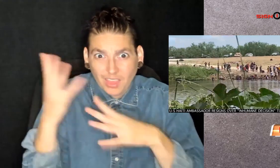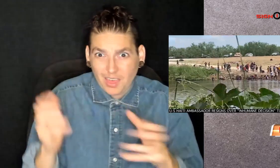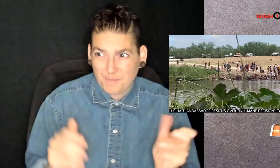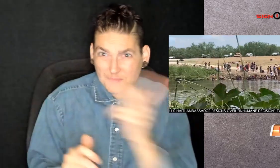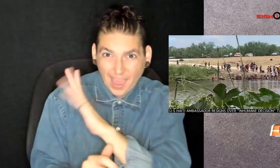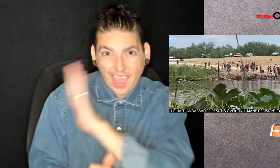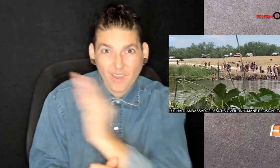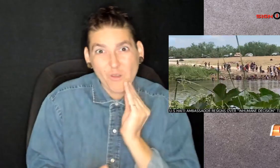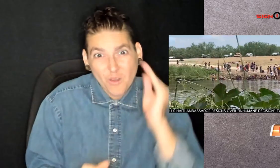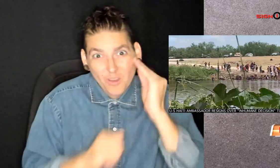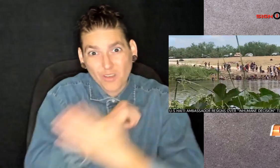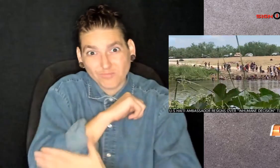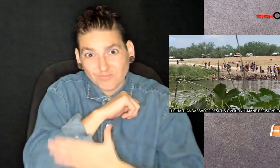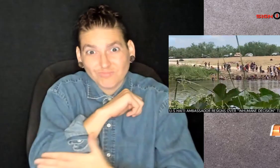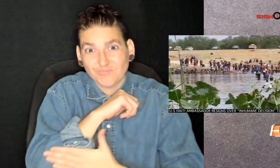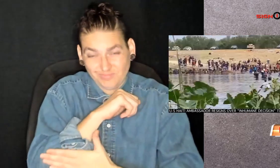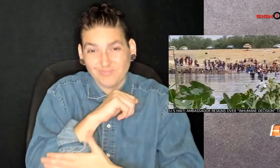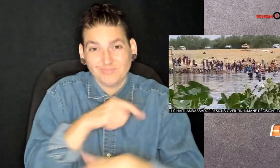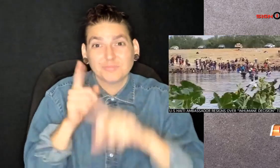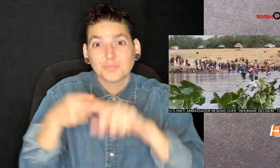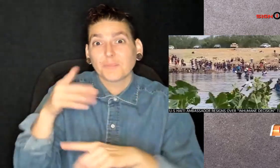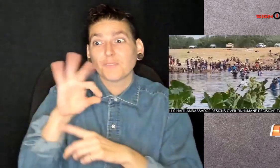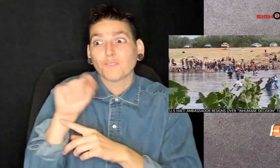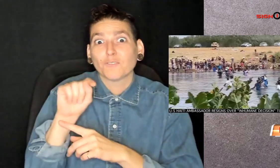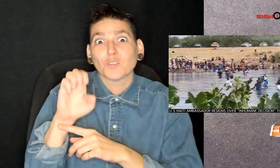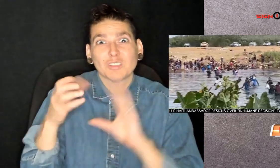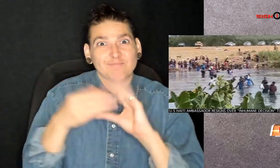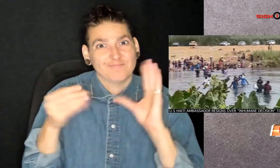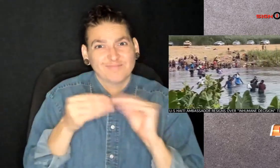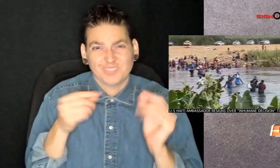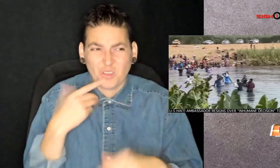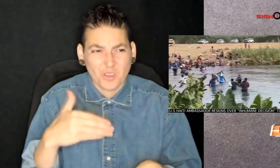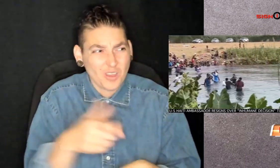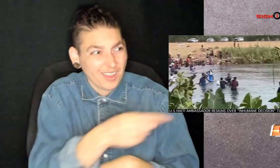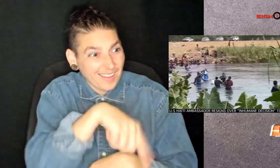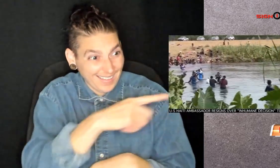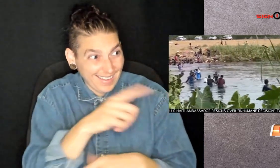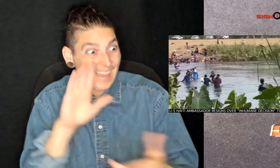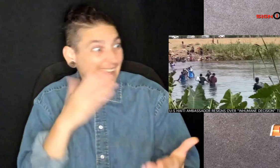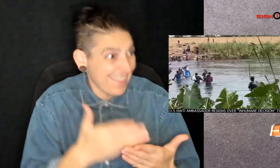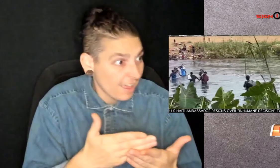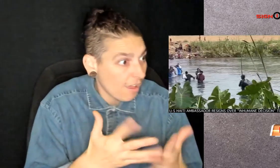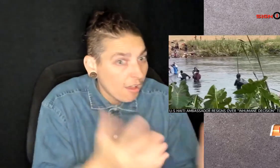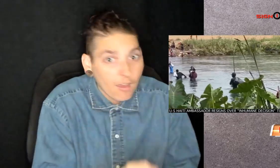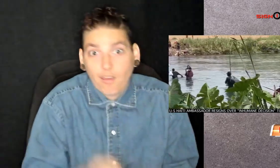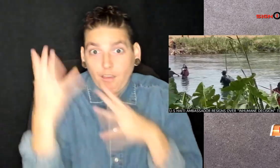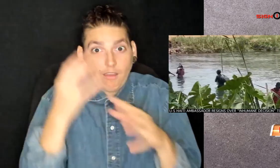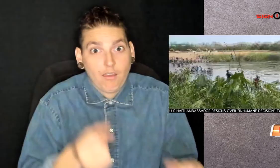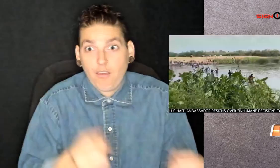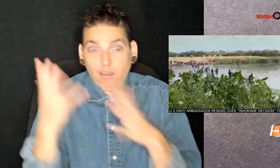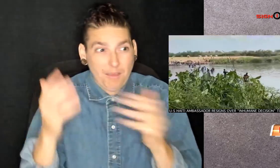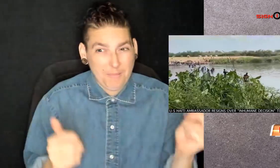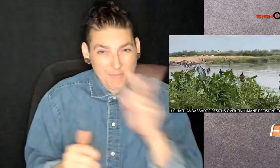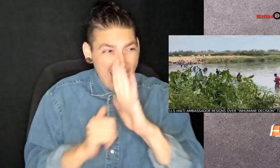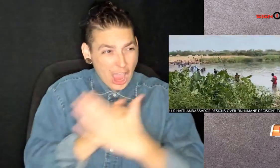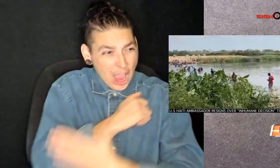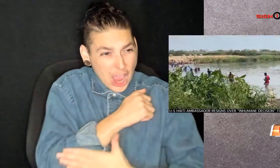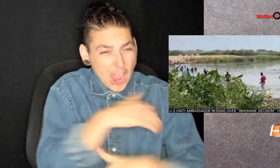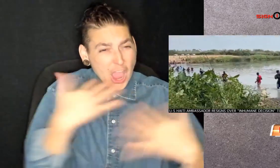have been returned to Haiti. And Foote says they have been returned to a country that is